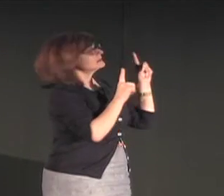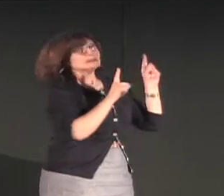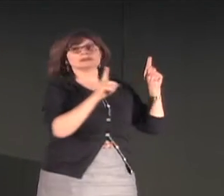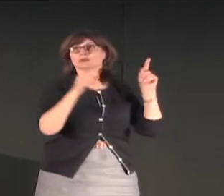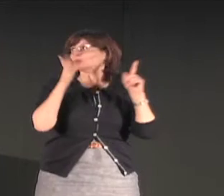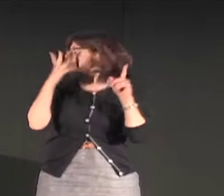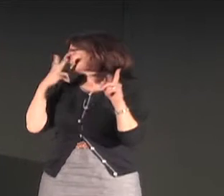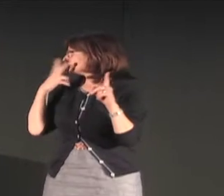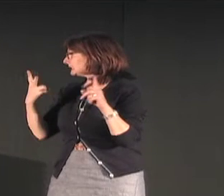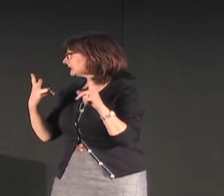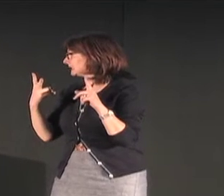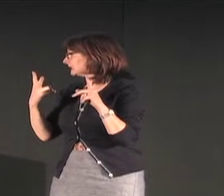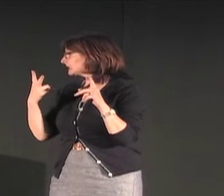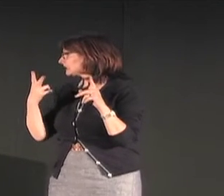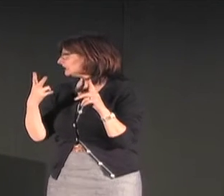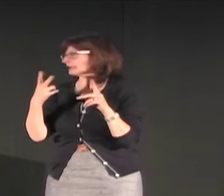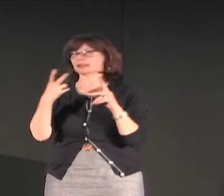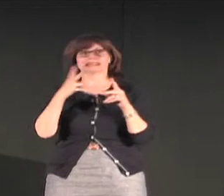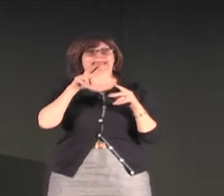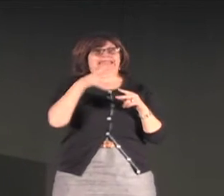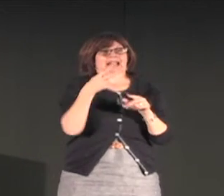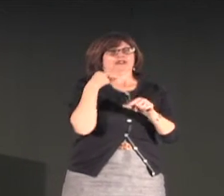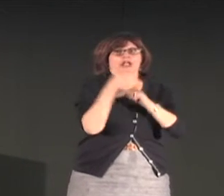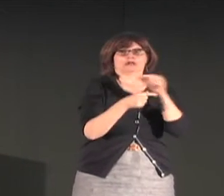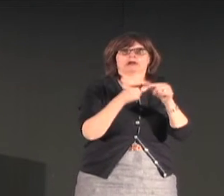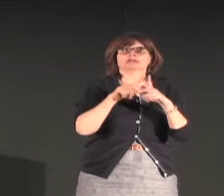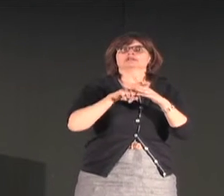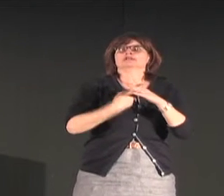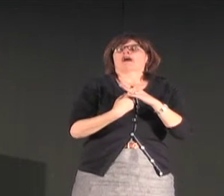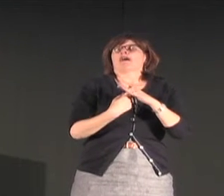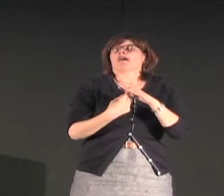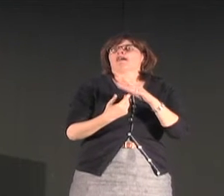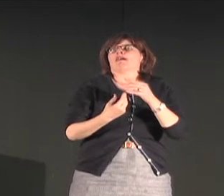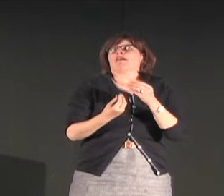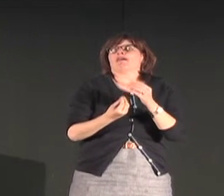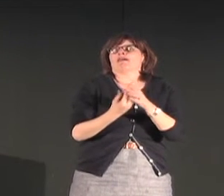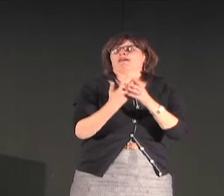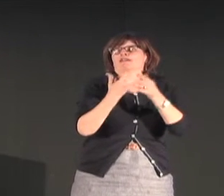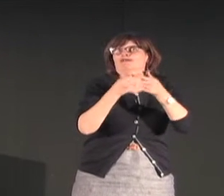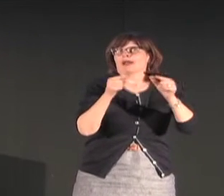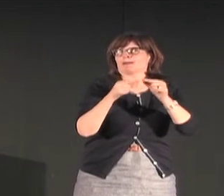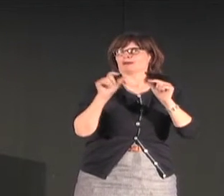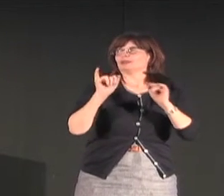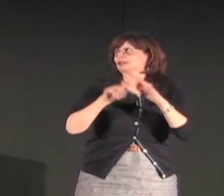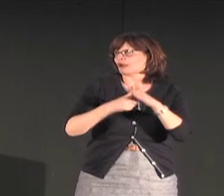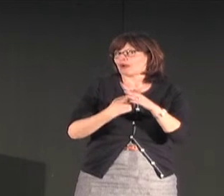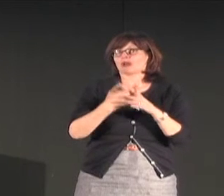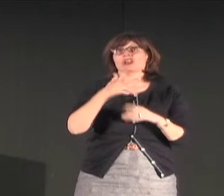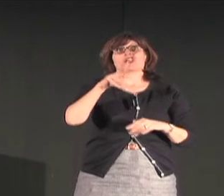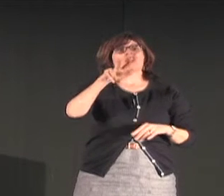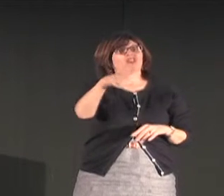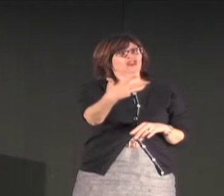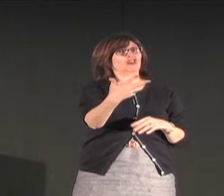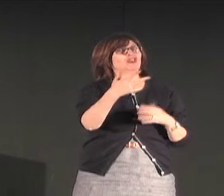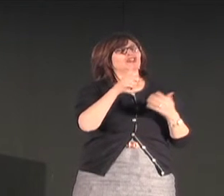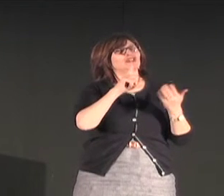that there are features of ASL that I had not understood until I studied this language as as I said the grammar